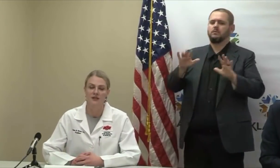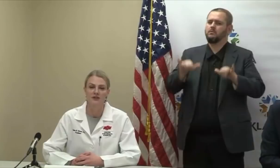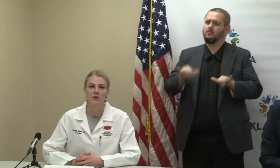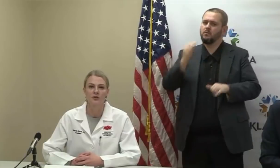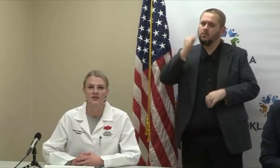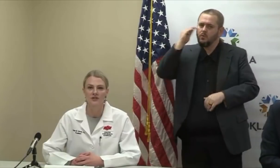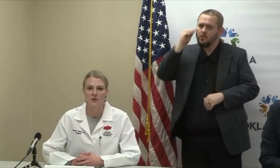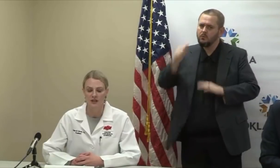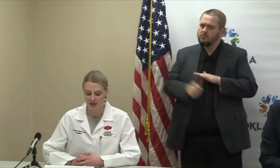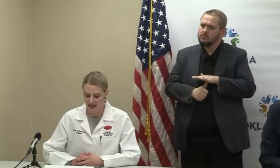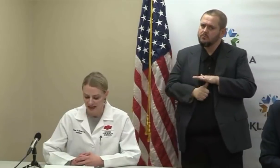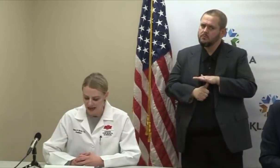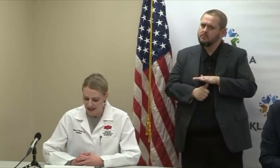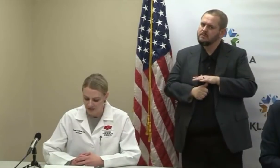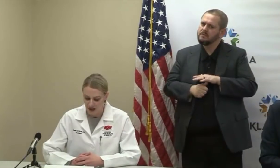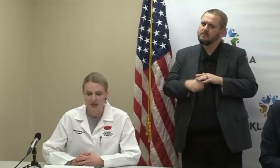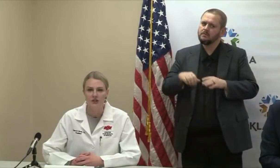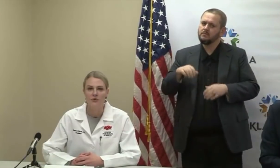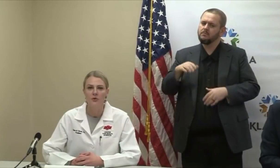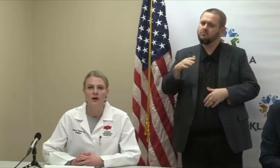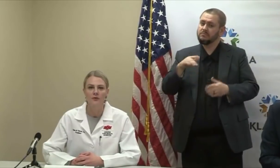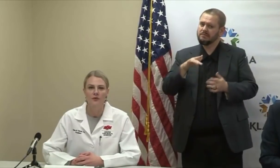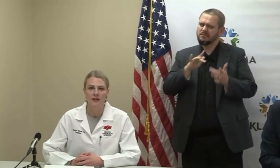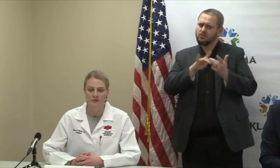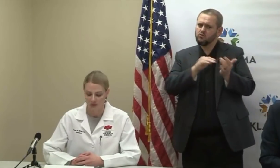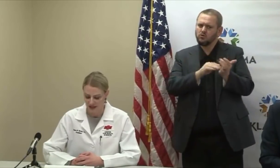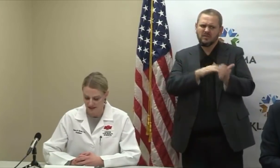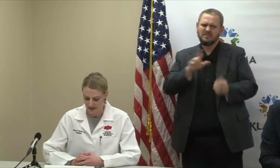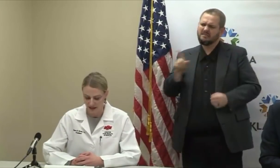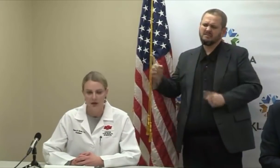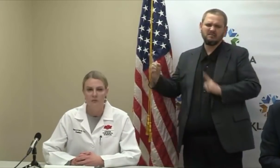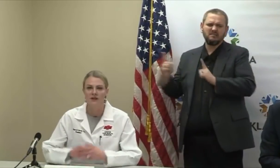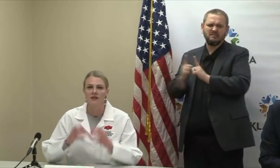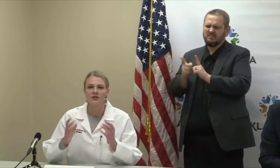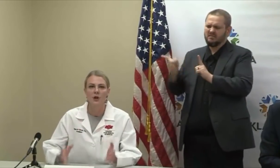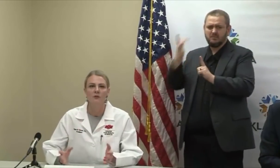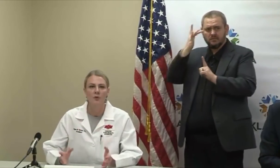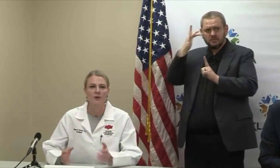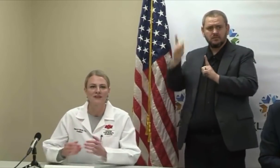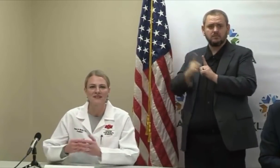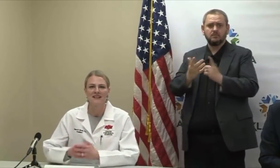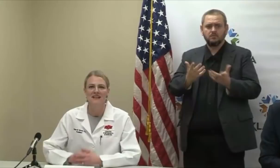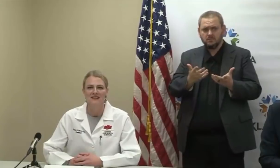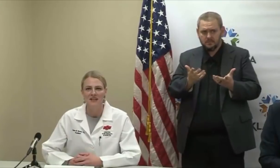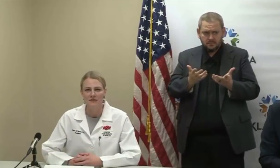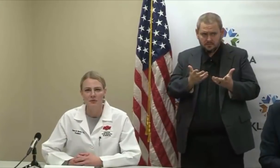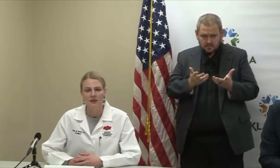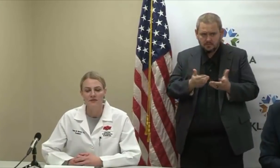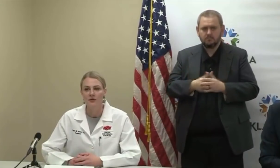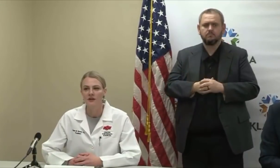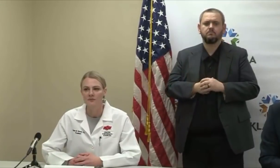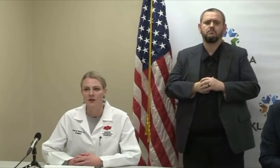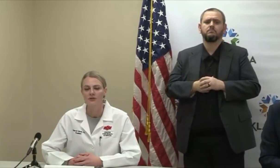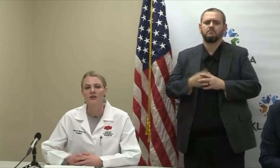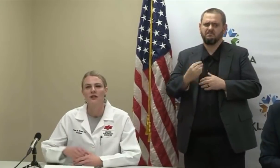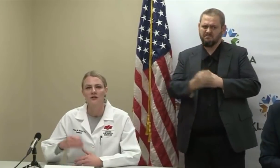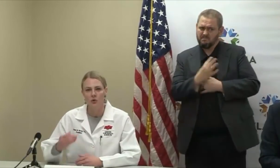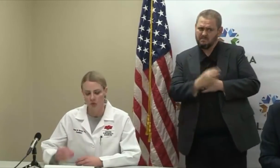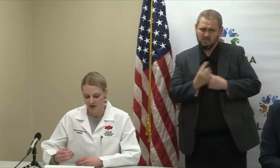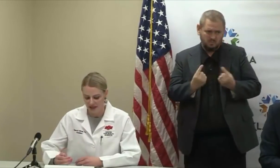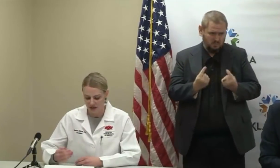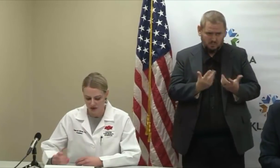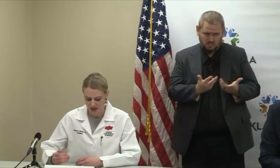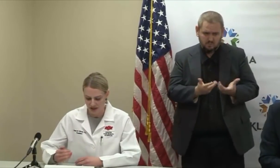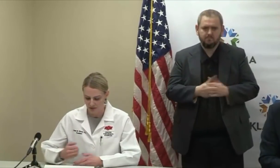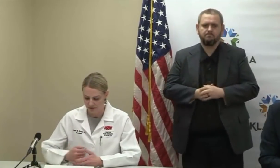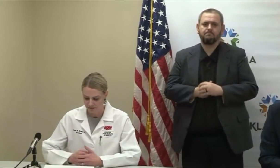situation and advise you of your need for testing. But it is so important that if you believe you're exposed to